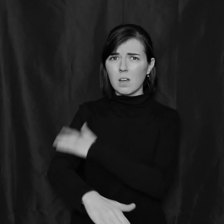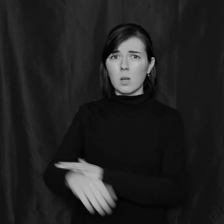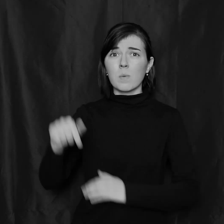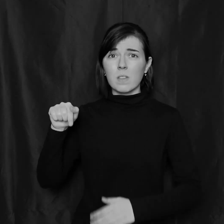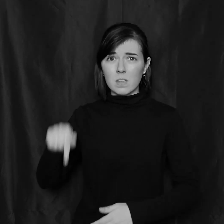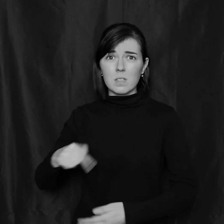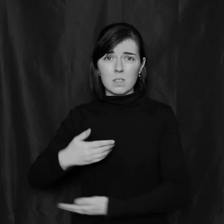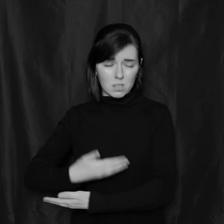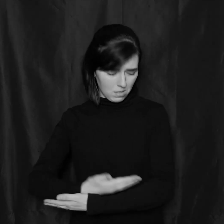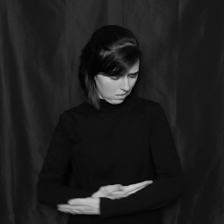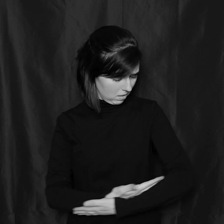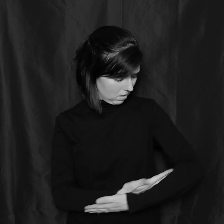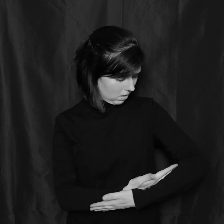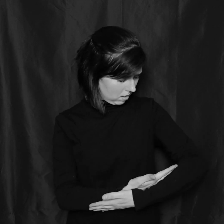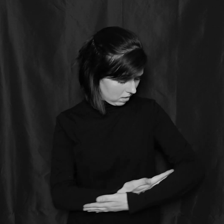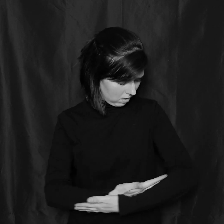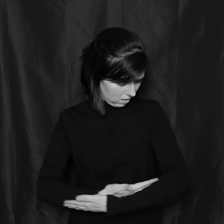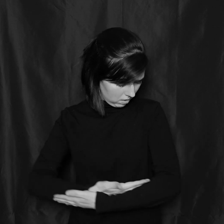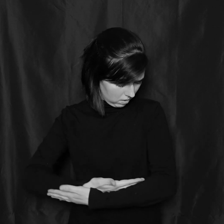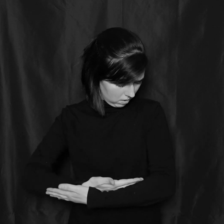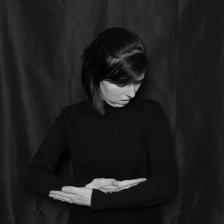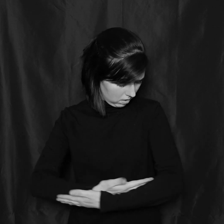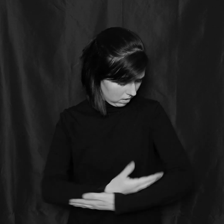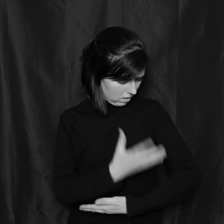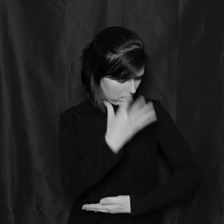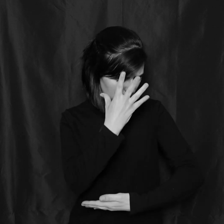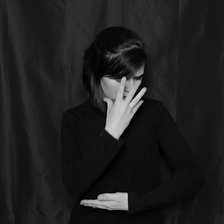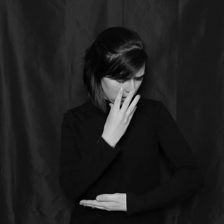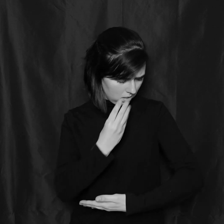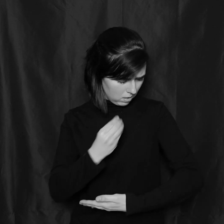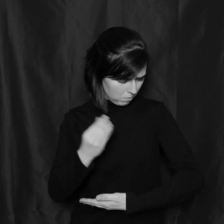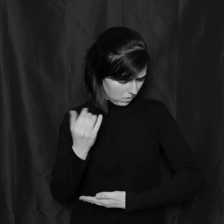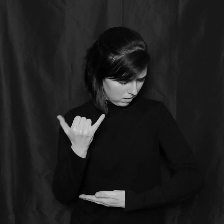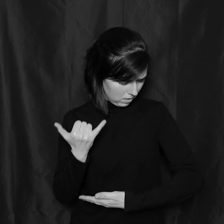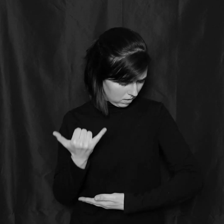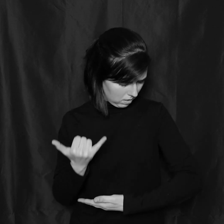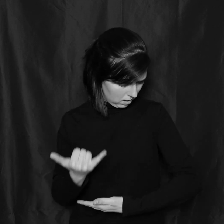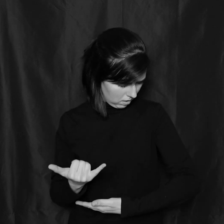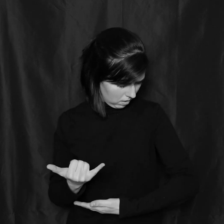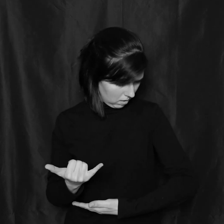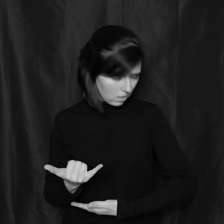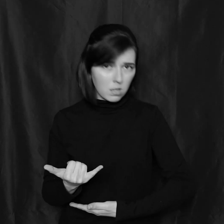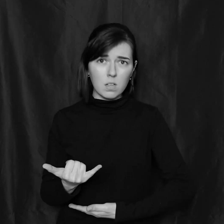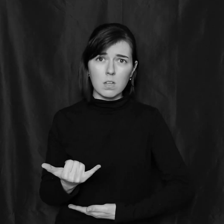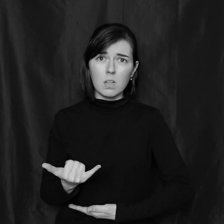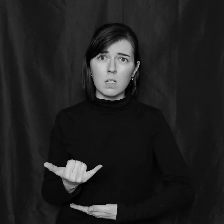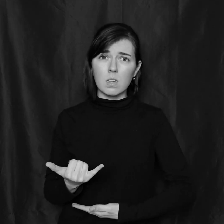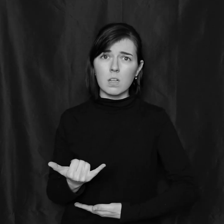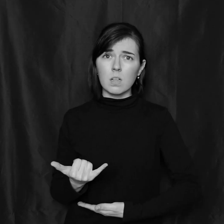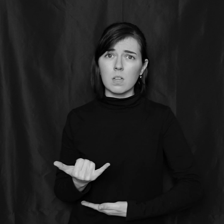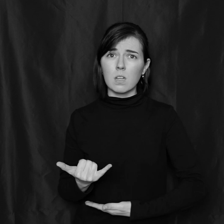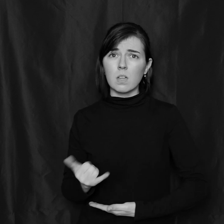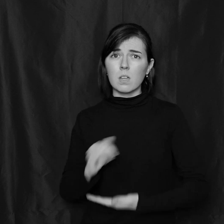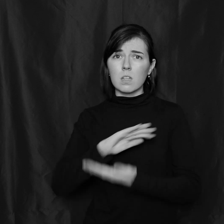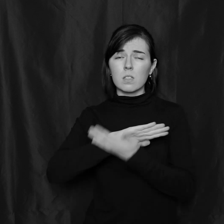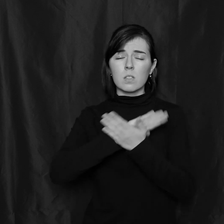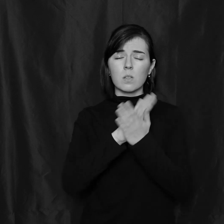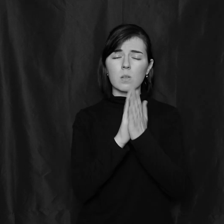arms? Sleeping now, so